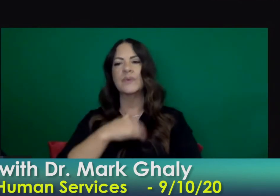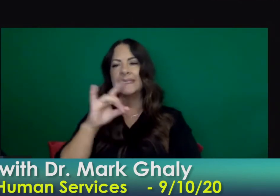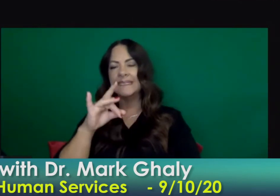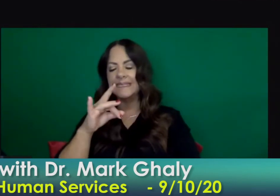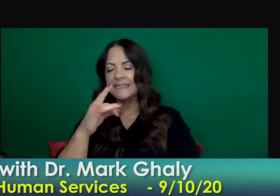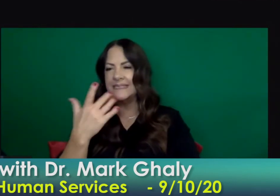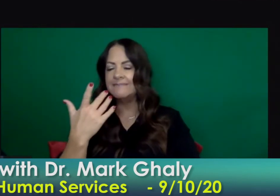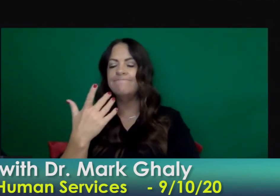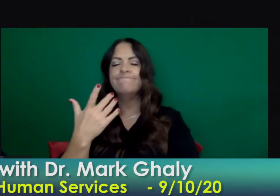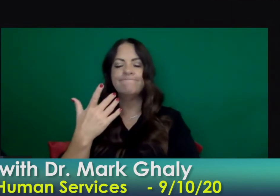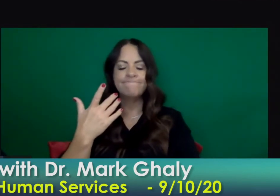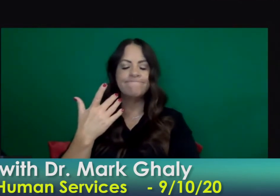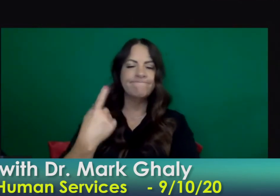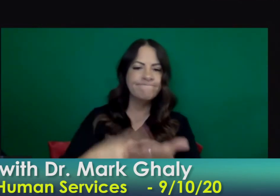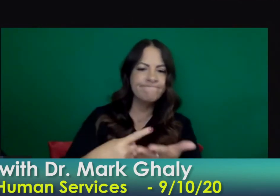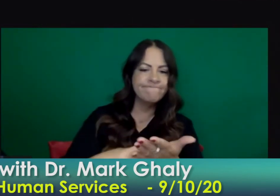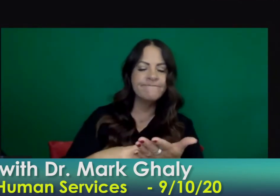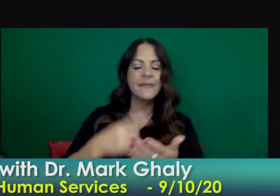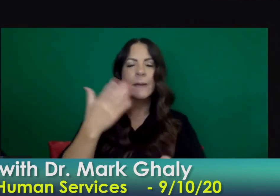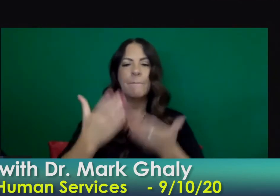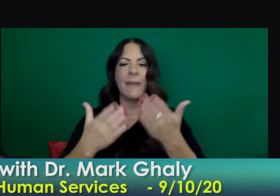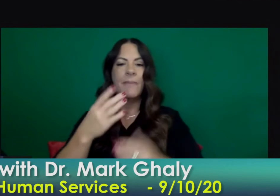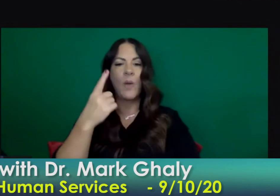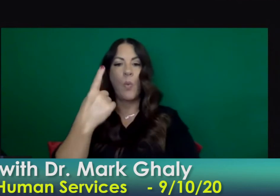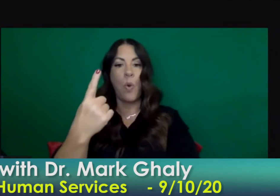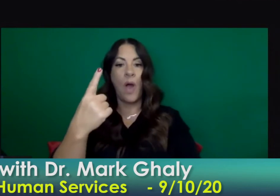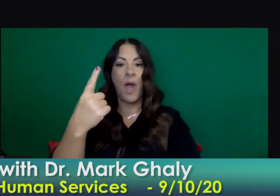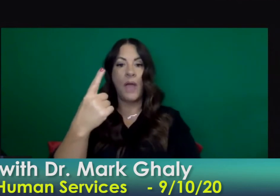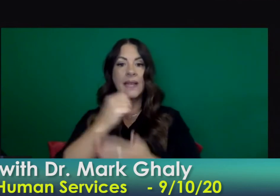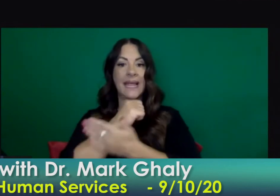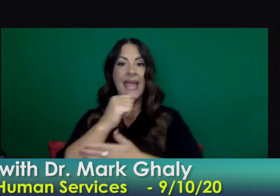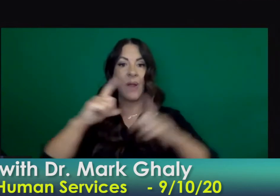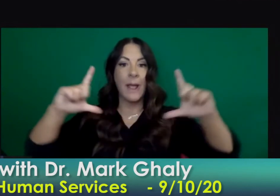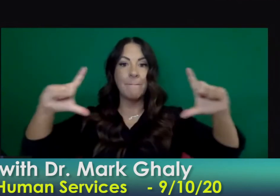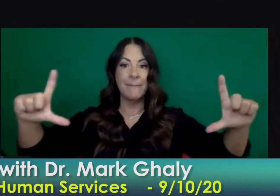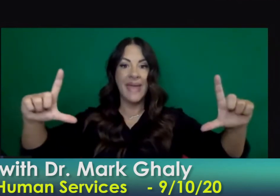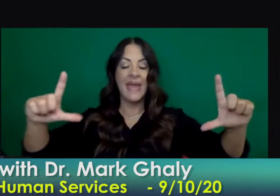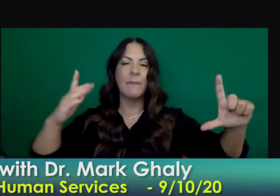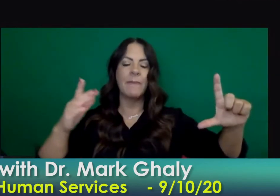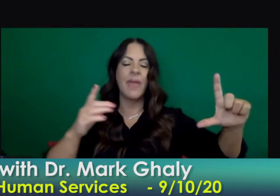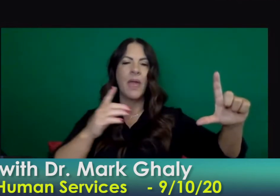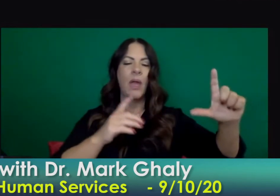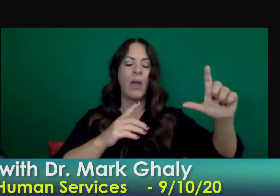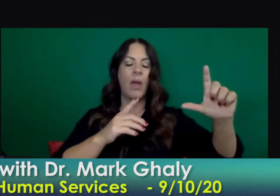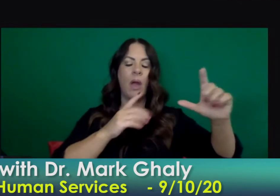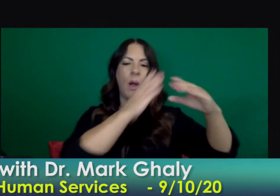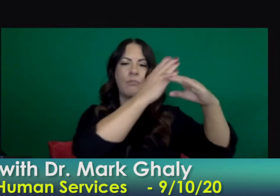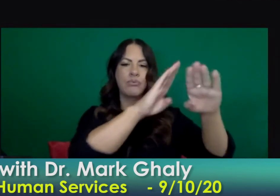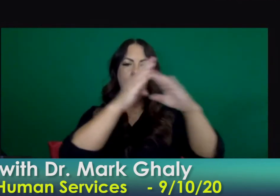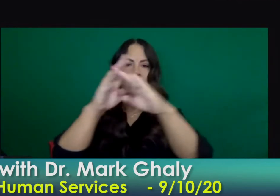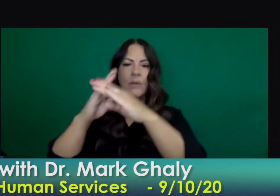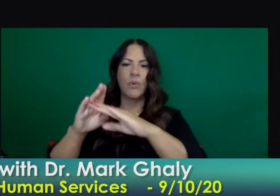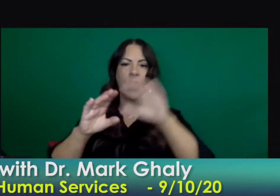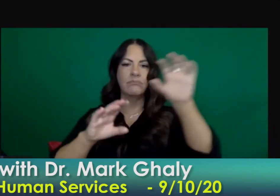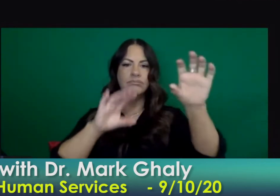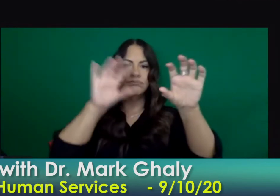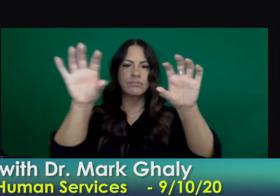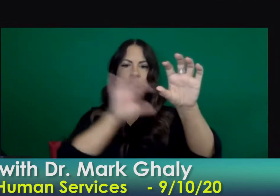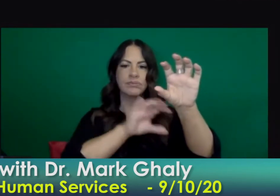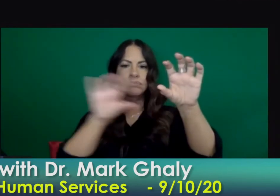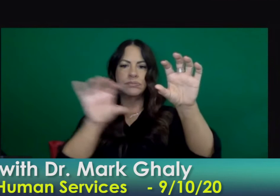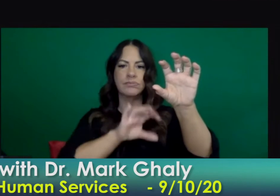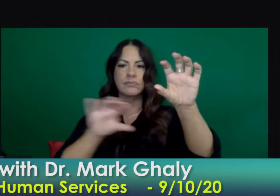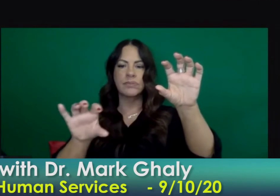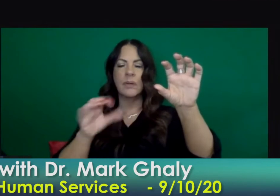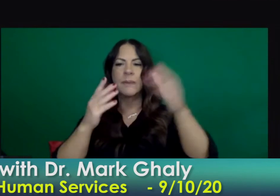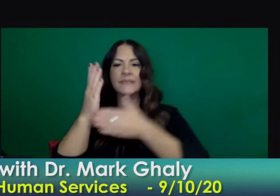questions about dividing counties up into different sectors and so far have really determined that the best thing for us to continue to do